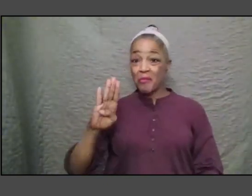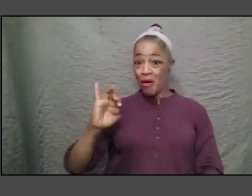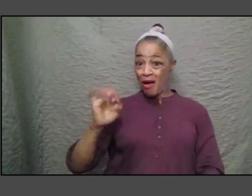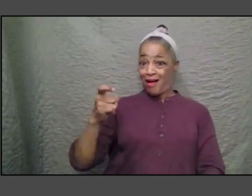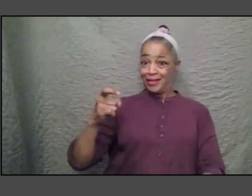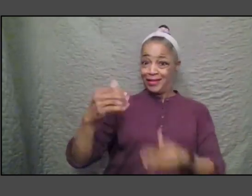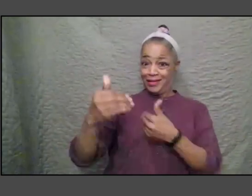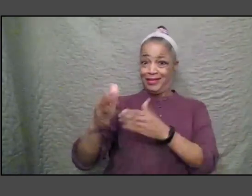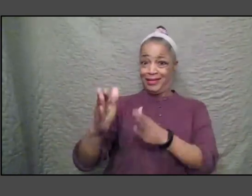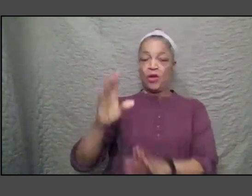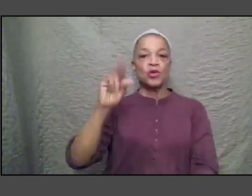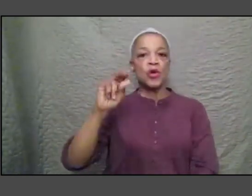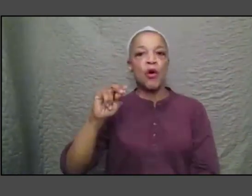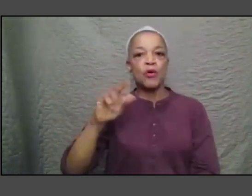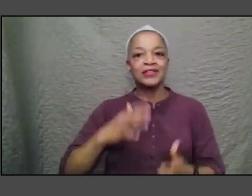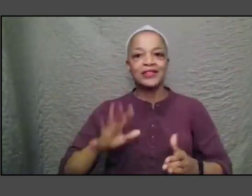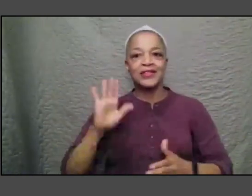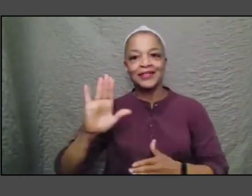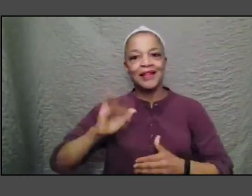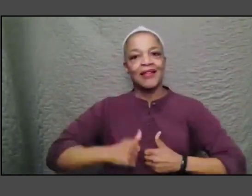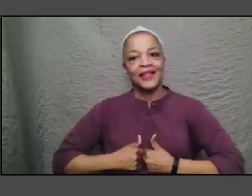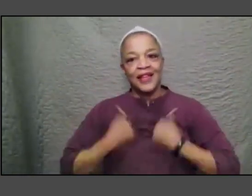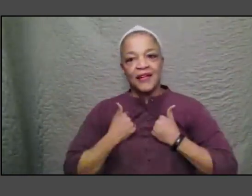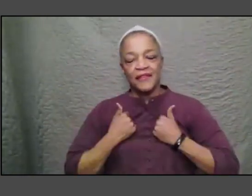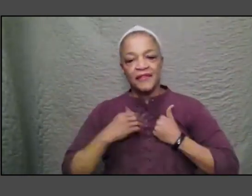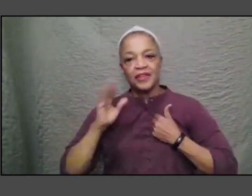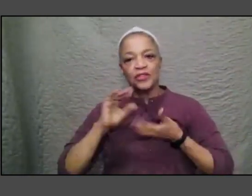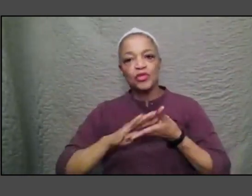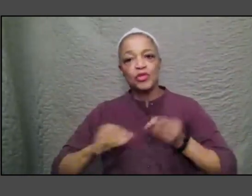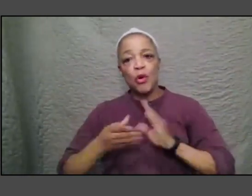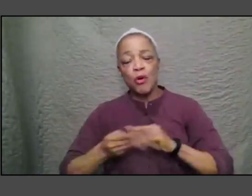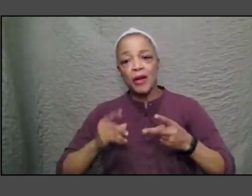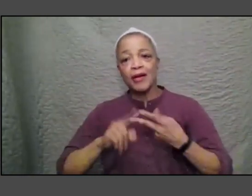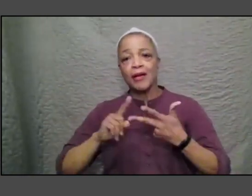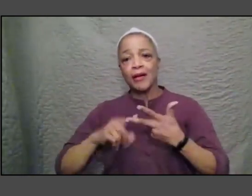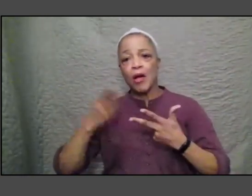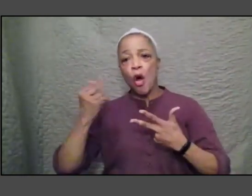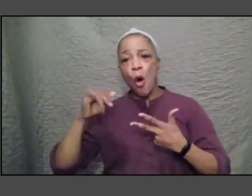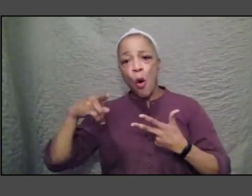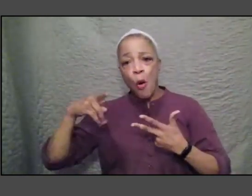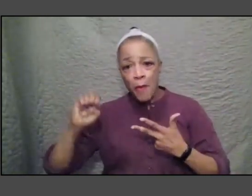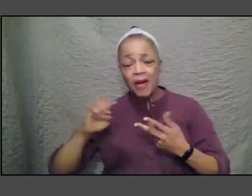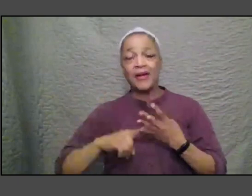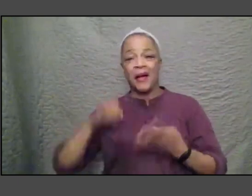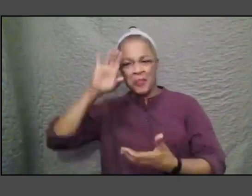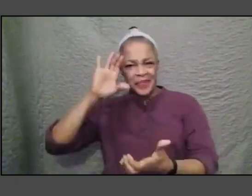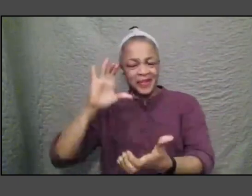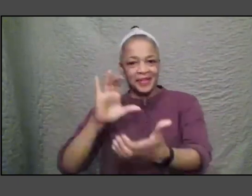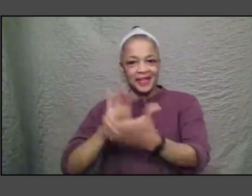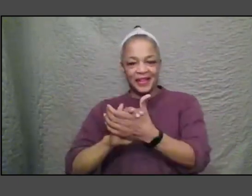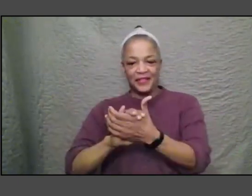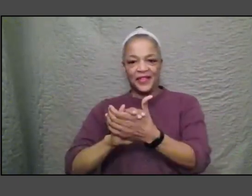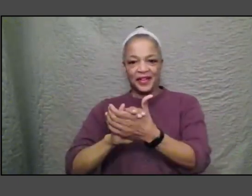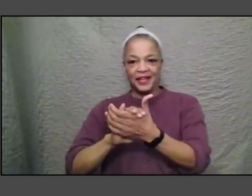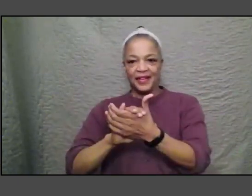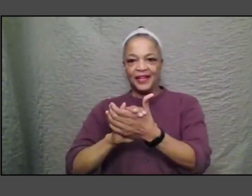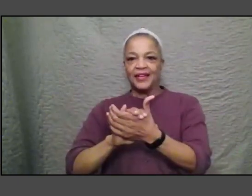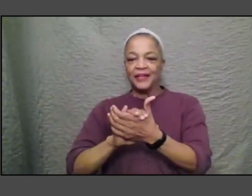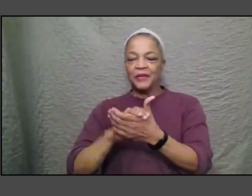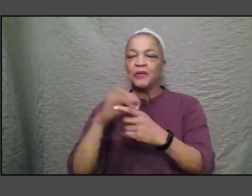life it's really about hope and it's really about believing um believing when you shouldn't really believe